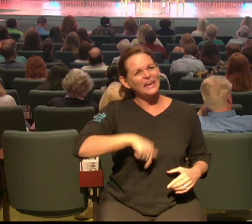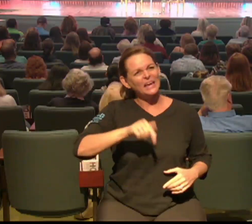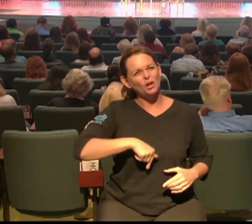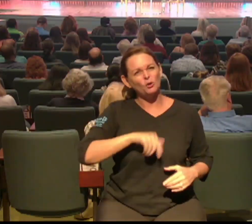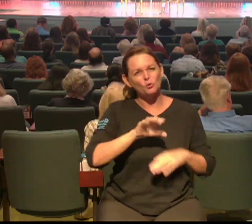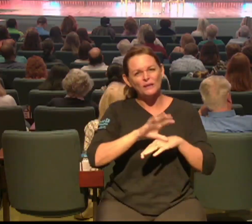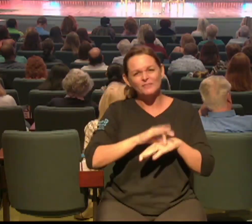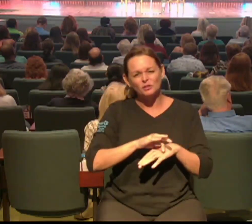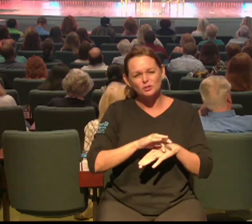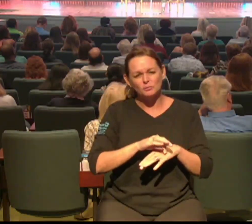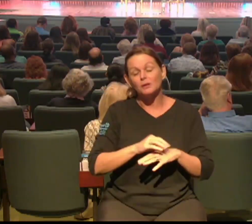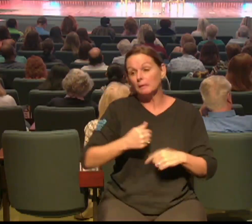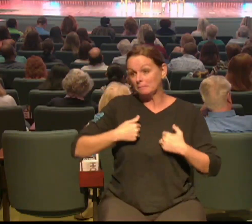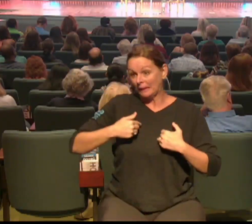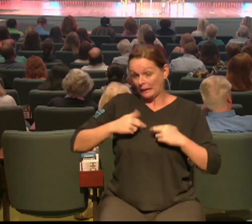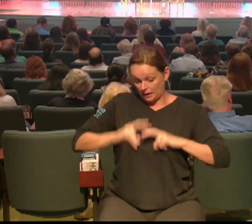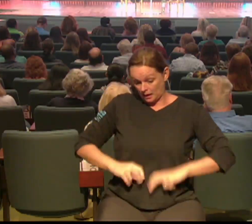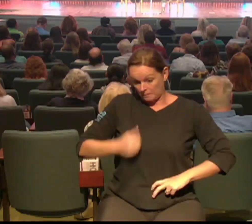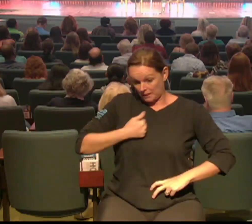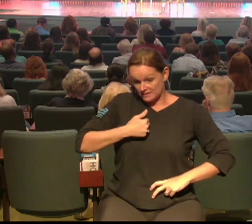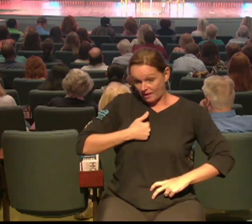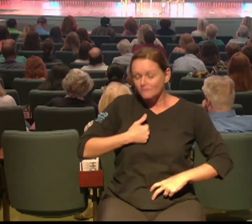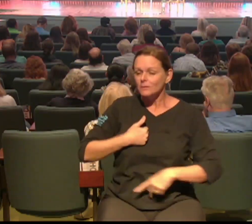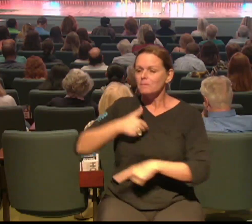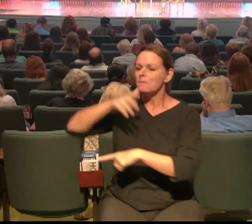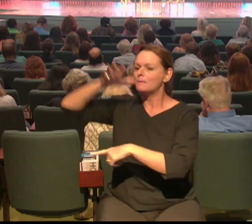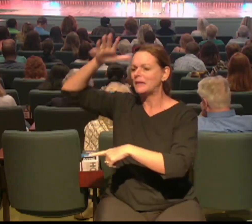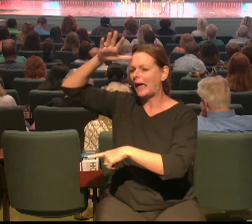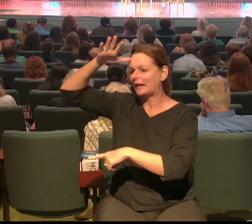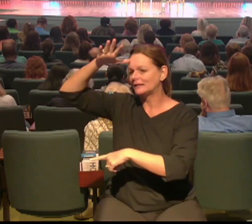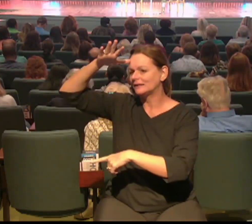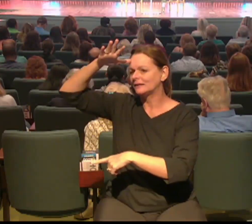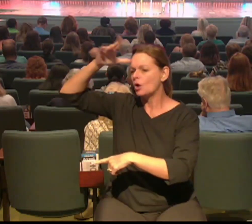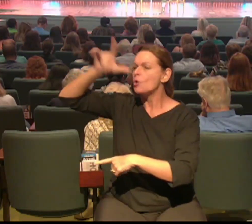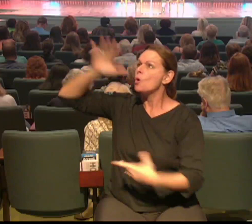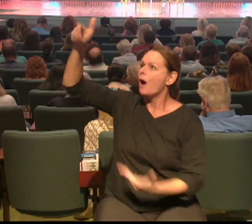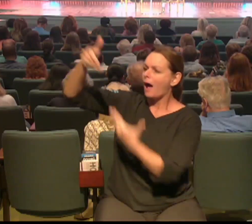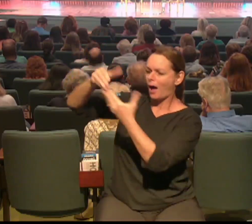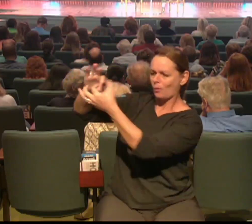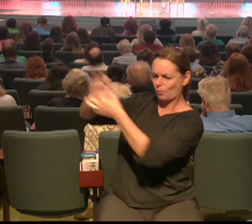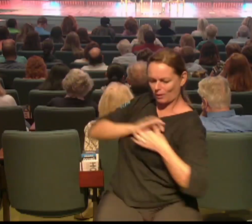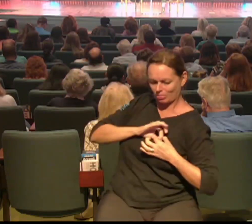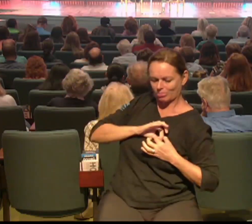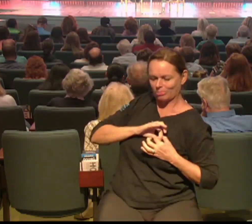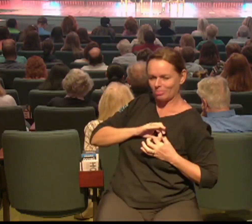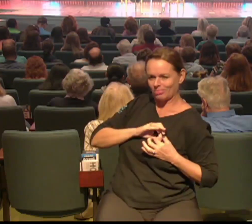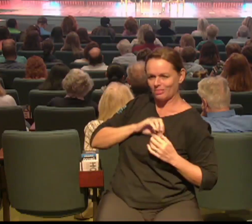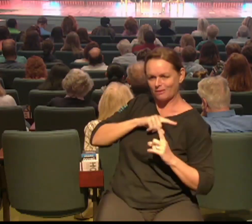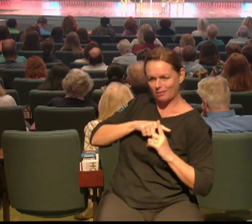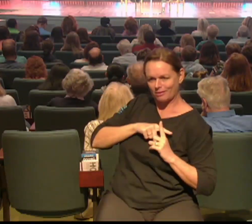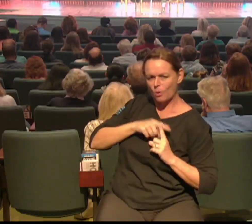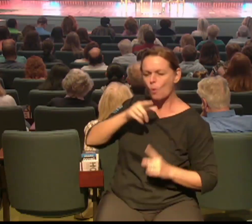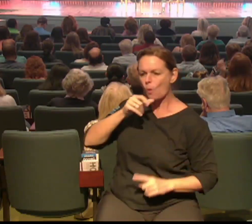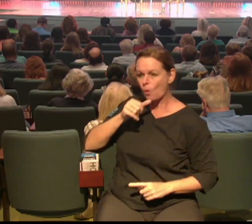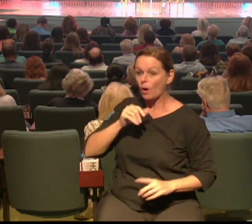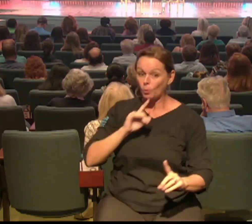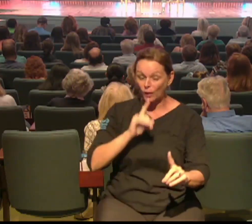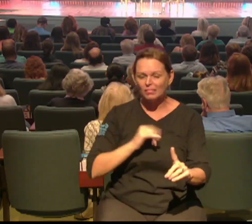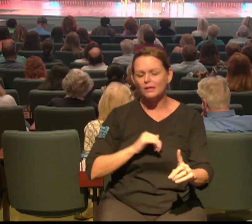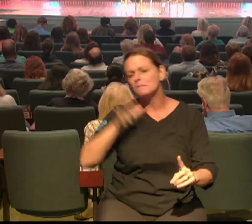parents when they started teaching me about Jesus when I was young and did our Bible studies at home, but it literally was a volunteer Sunday school teacher when I was in the